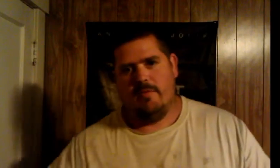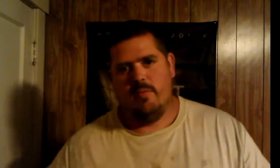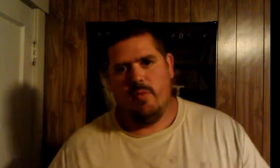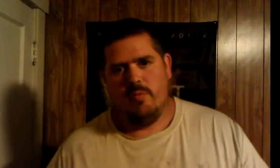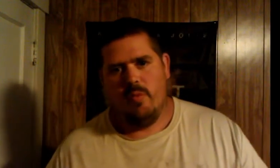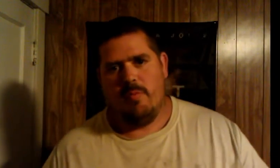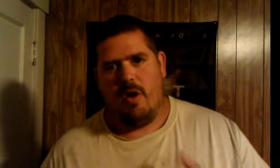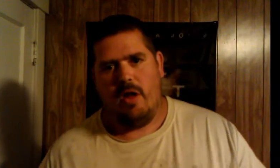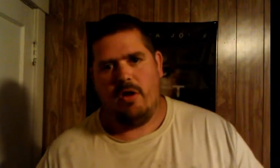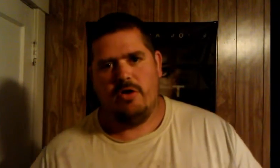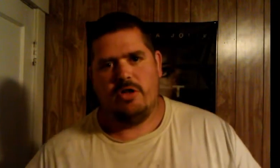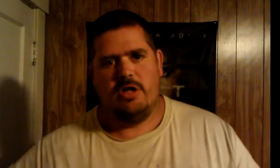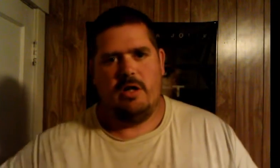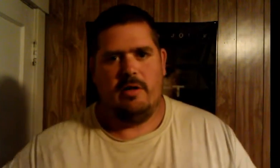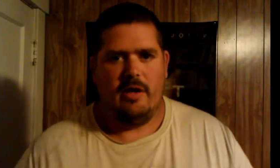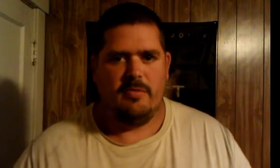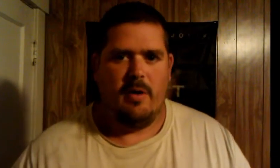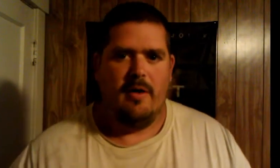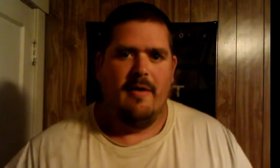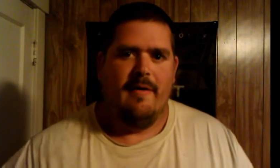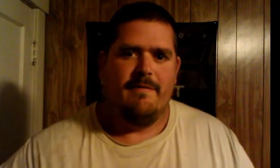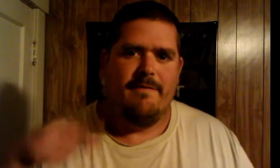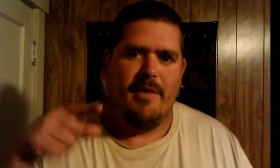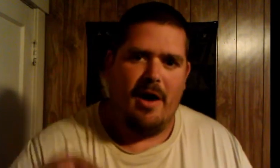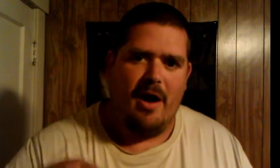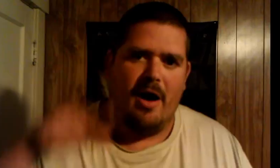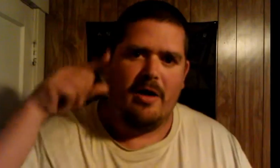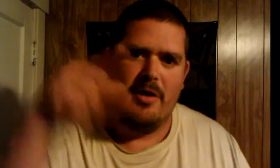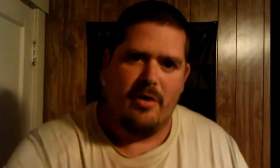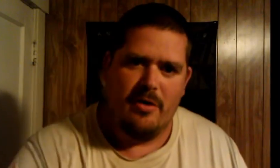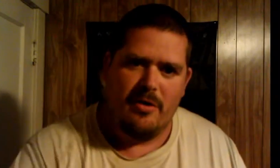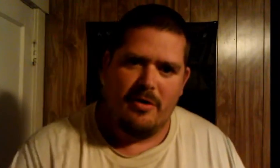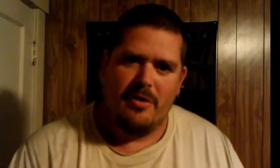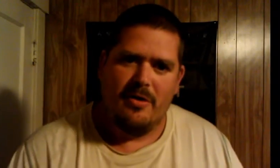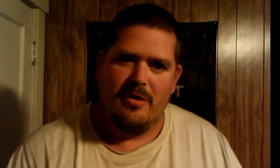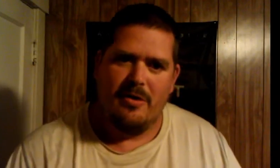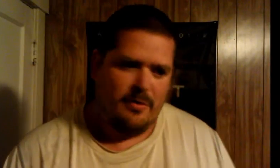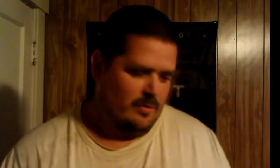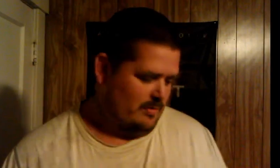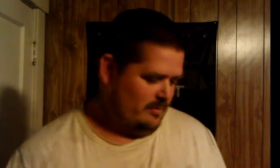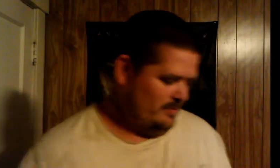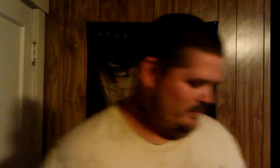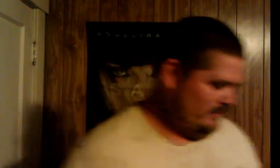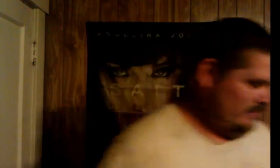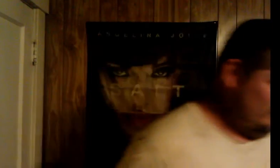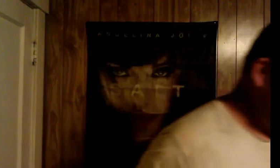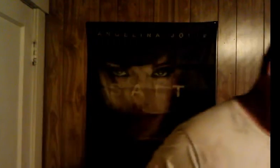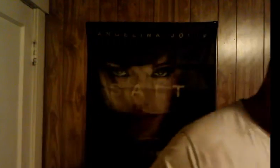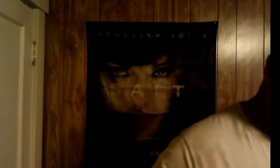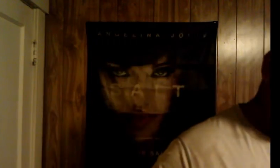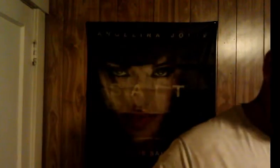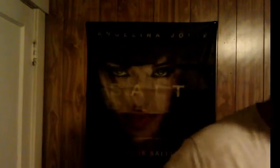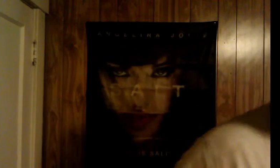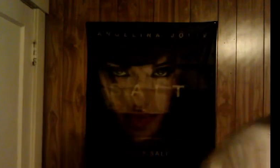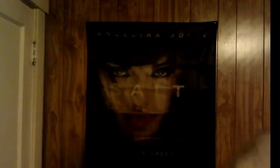one last thing before i go much motherfucking wicked clown love whoop whoop whoop that good shit and guess what fuck